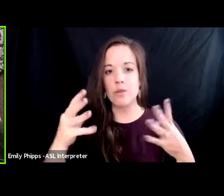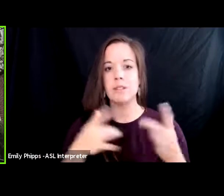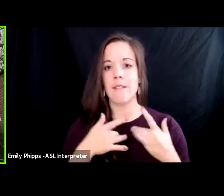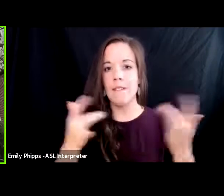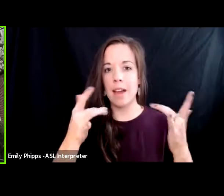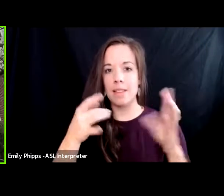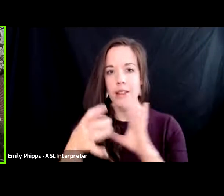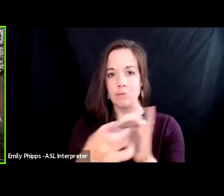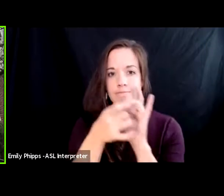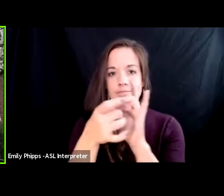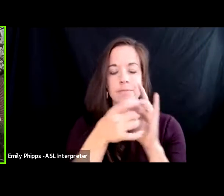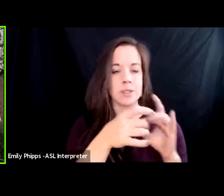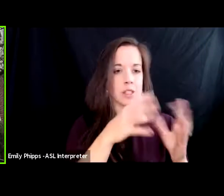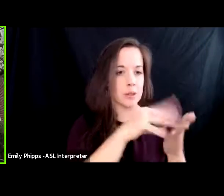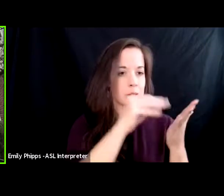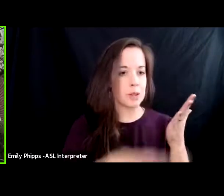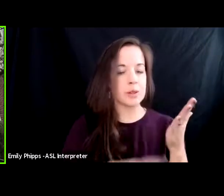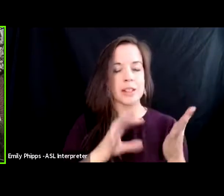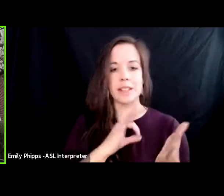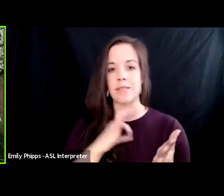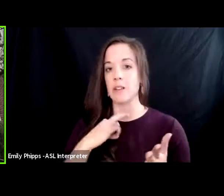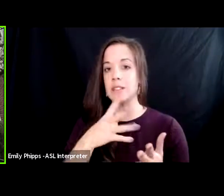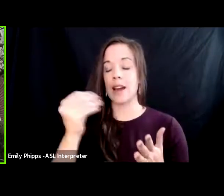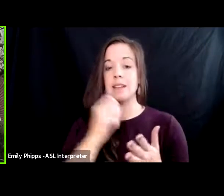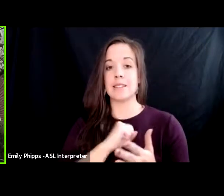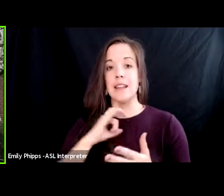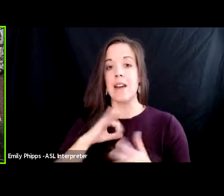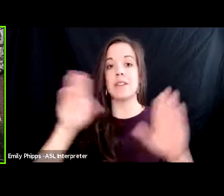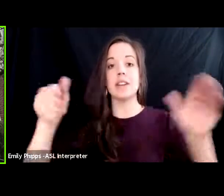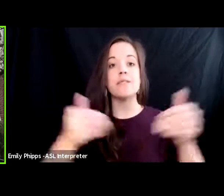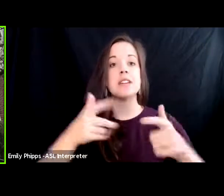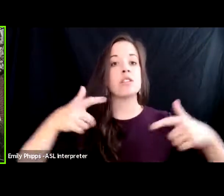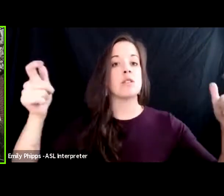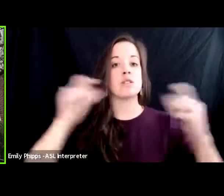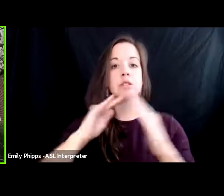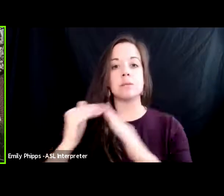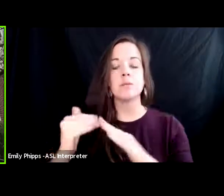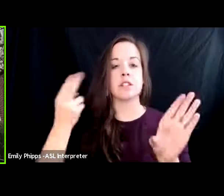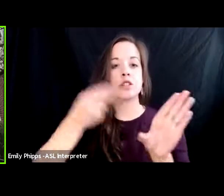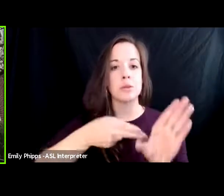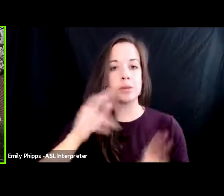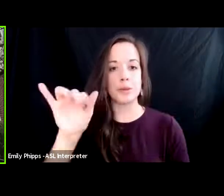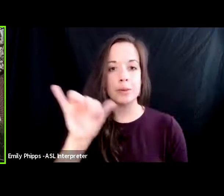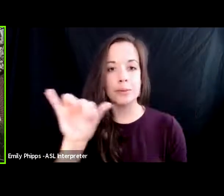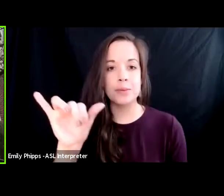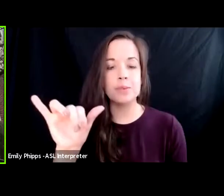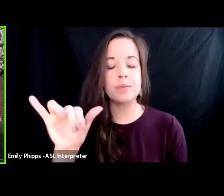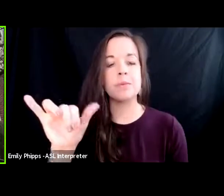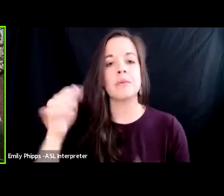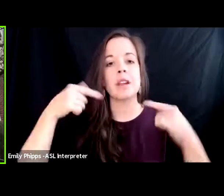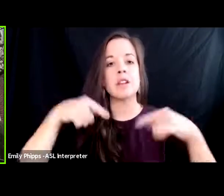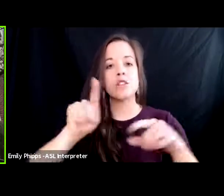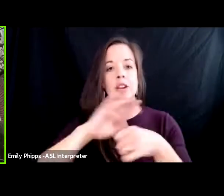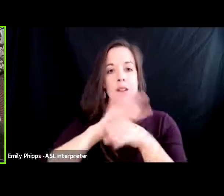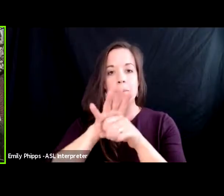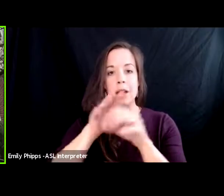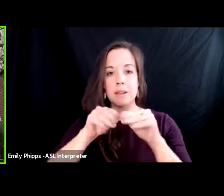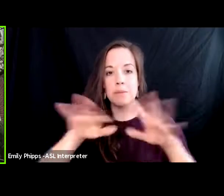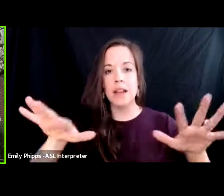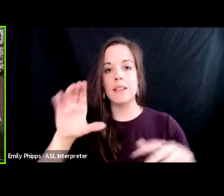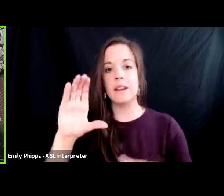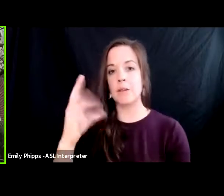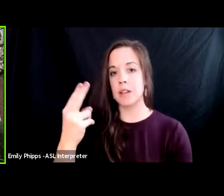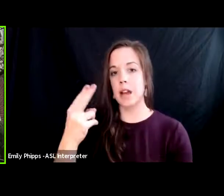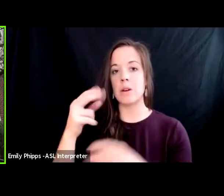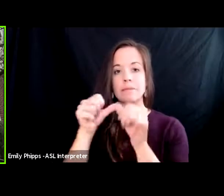students faculty and staff and invites the larger community to join us throughout the pandemic the common hour has